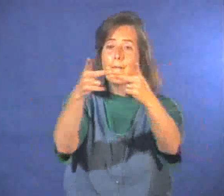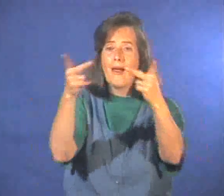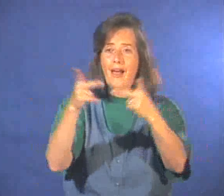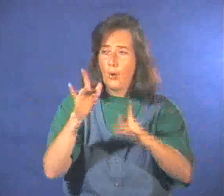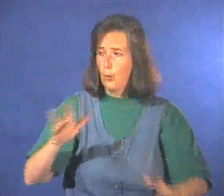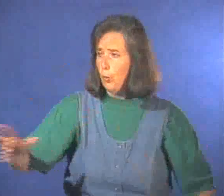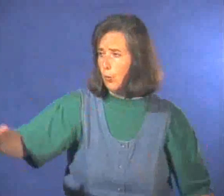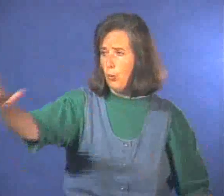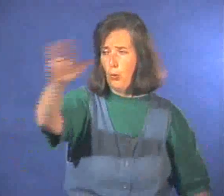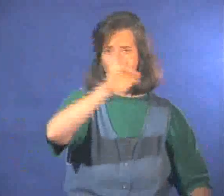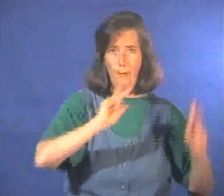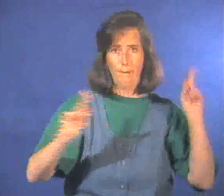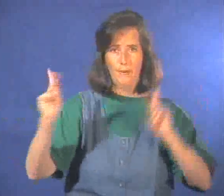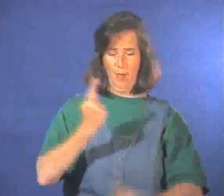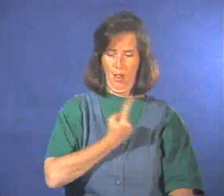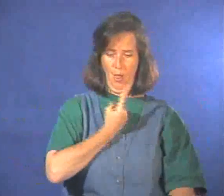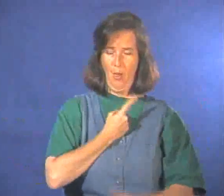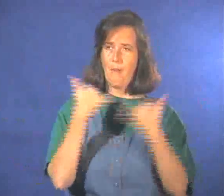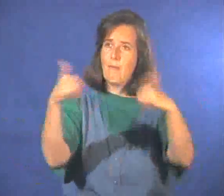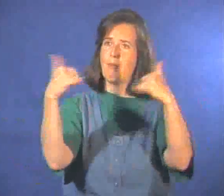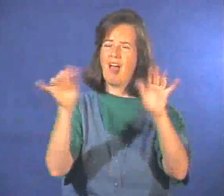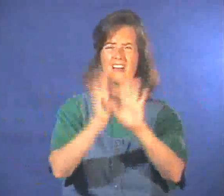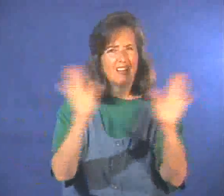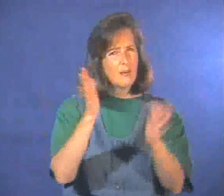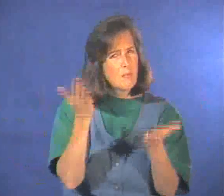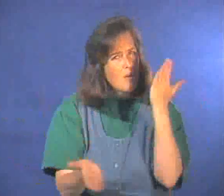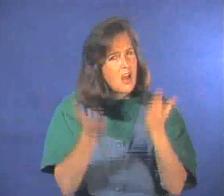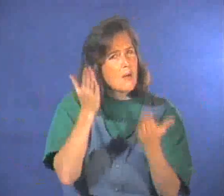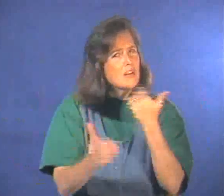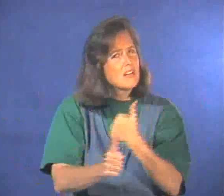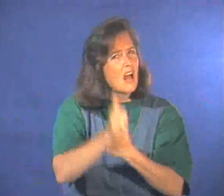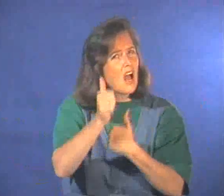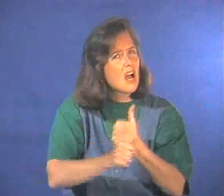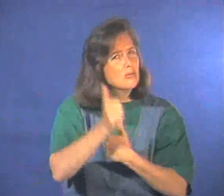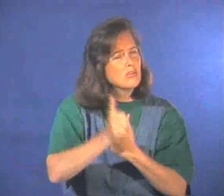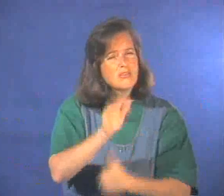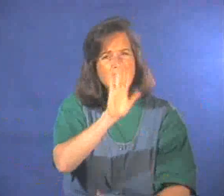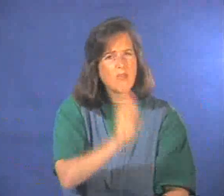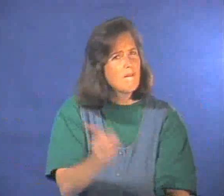Do not play in places where you are alone. You can be dangerous.